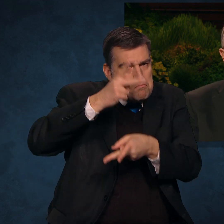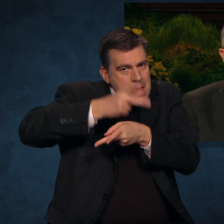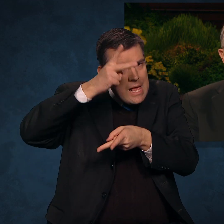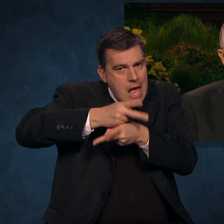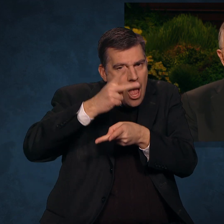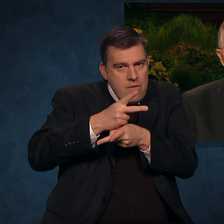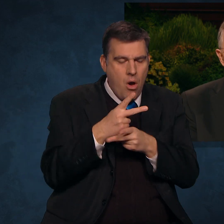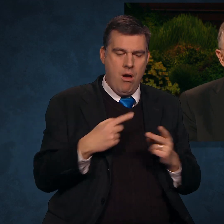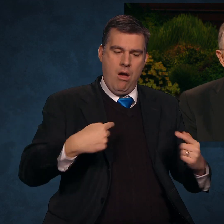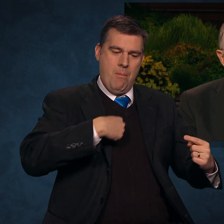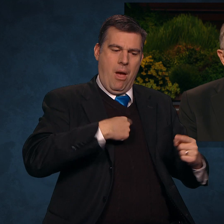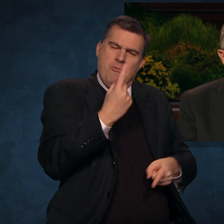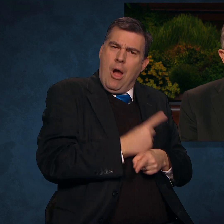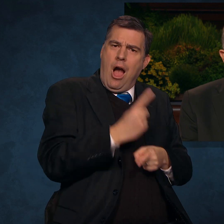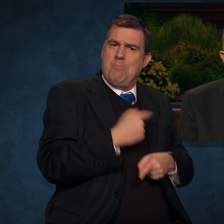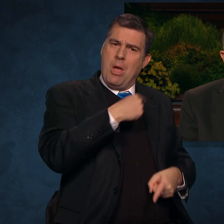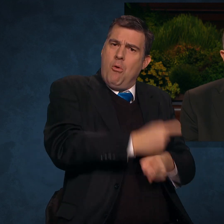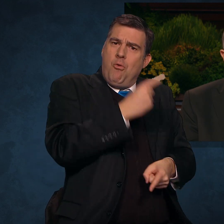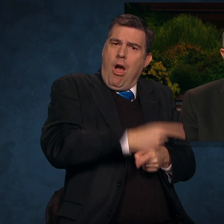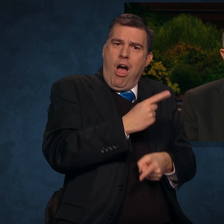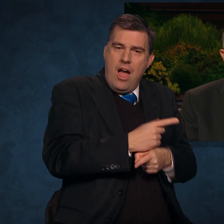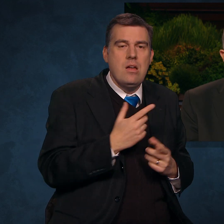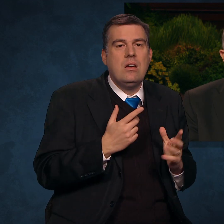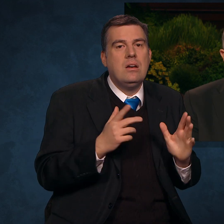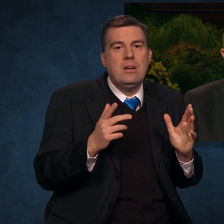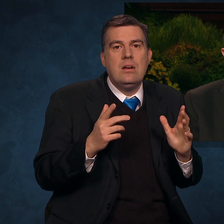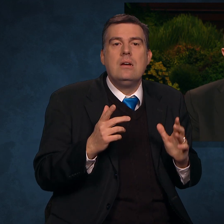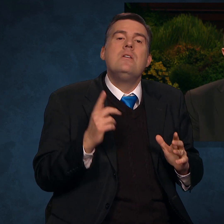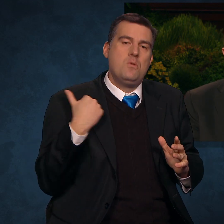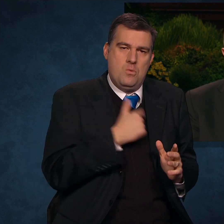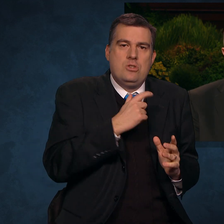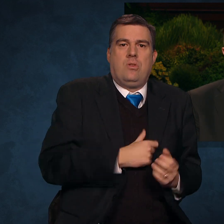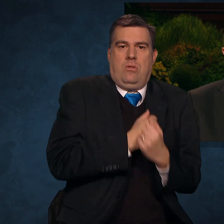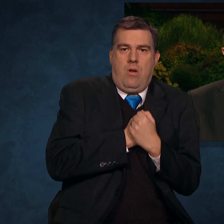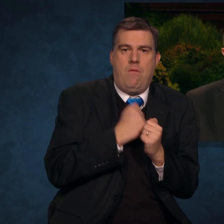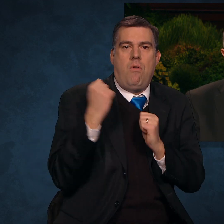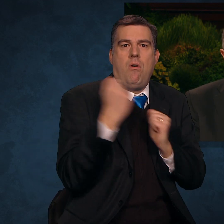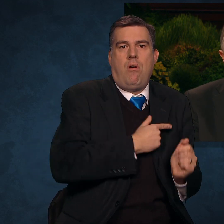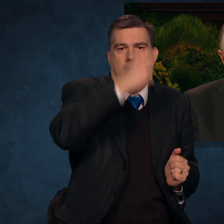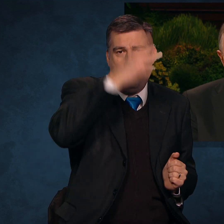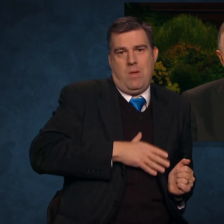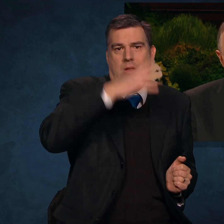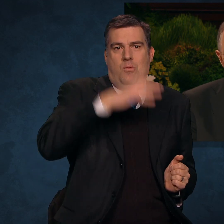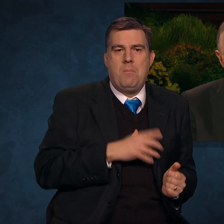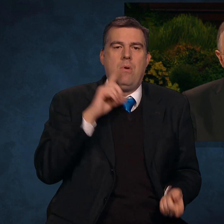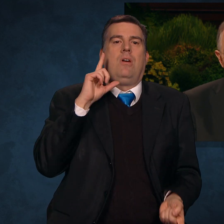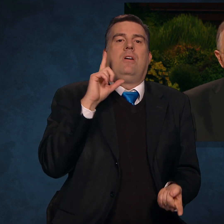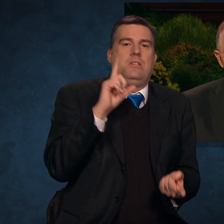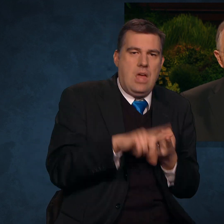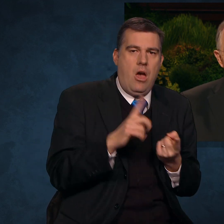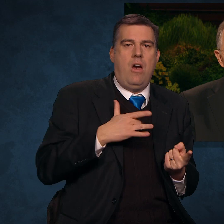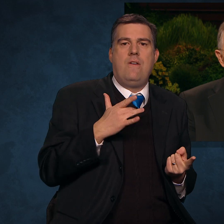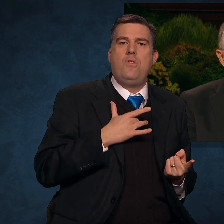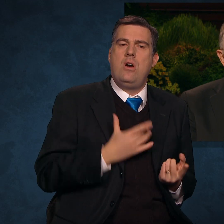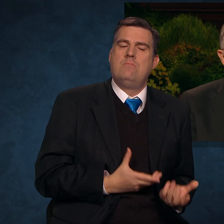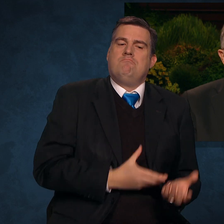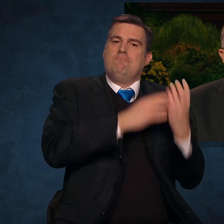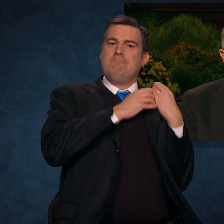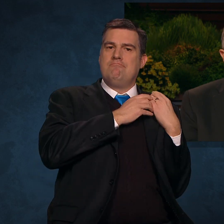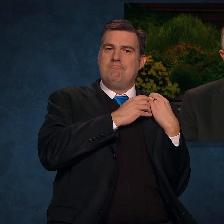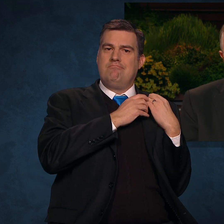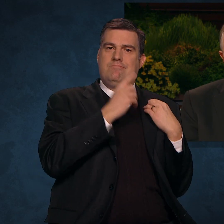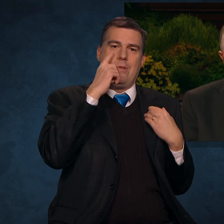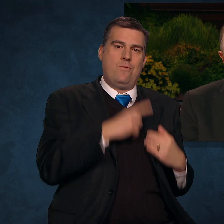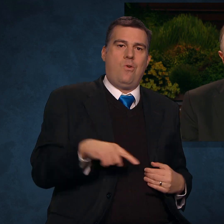enlarge our hearts toward all men and women until we feel to take them upon our shoulders. In the